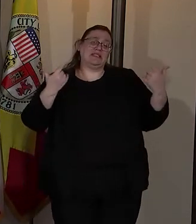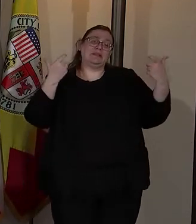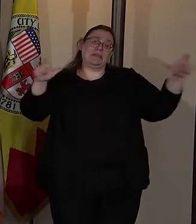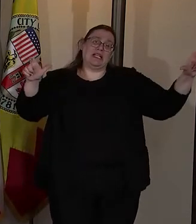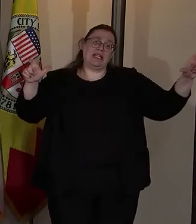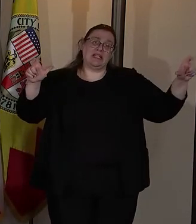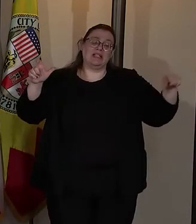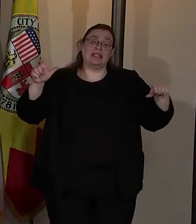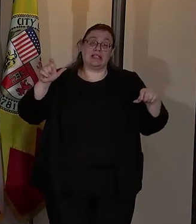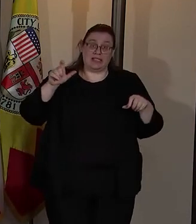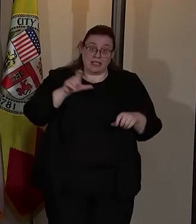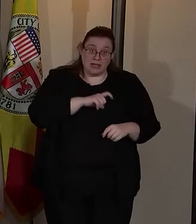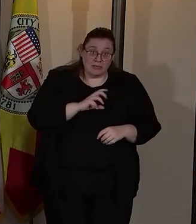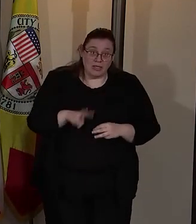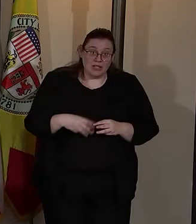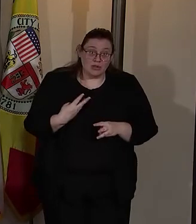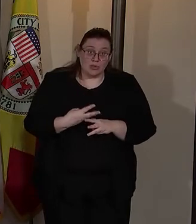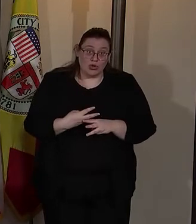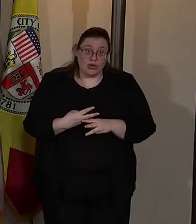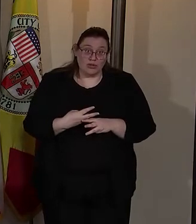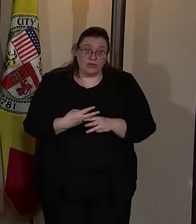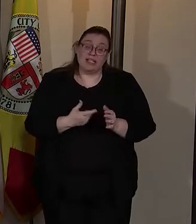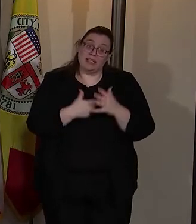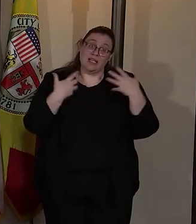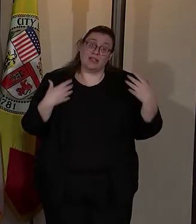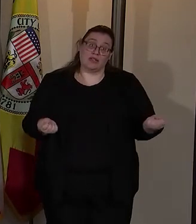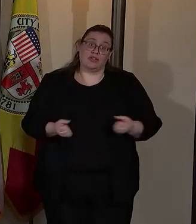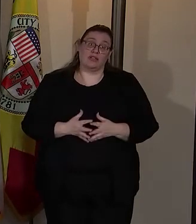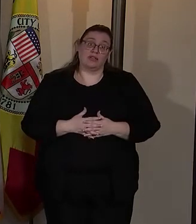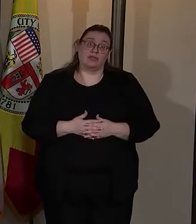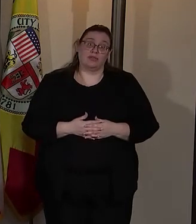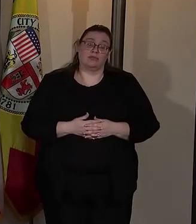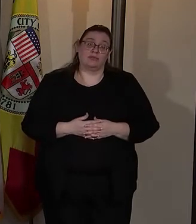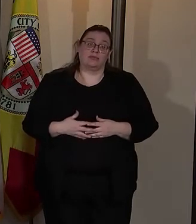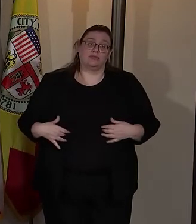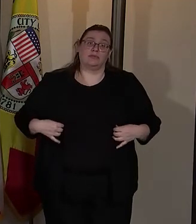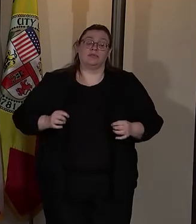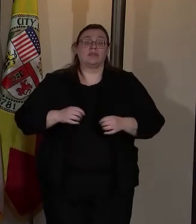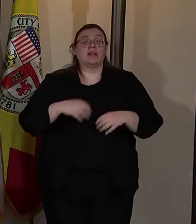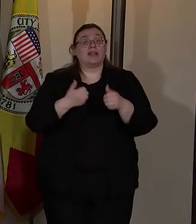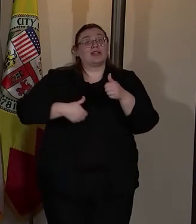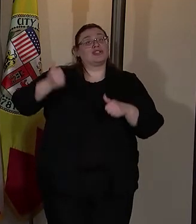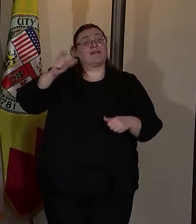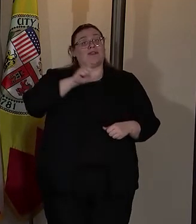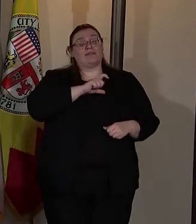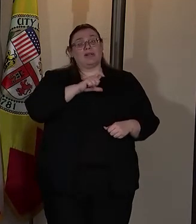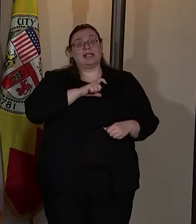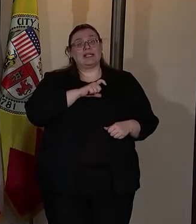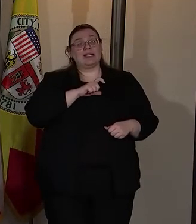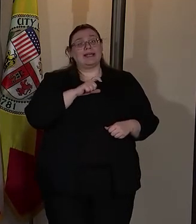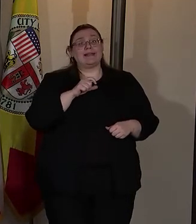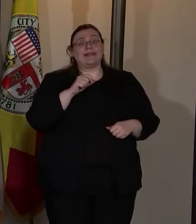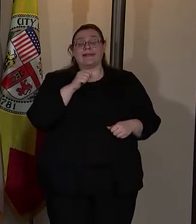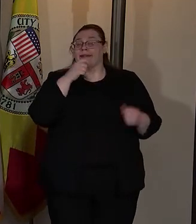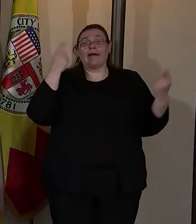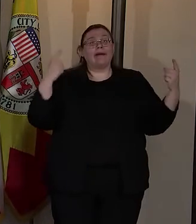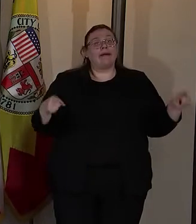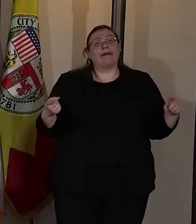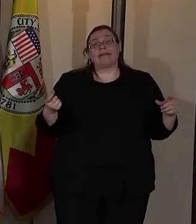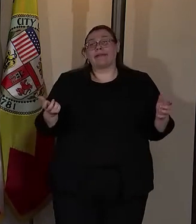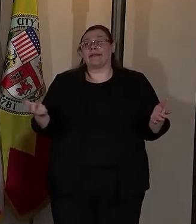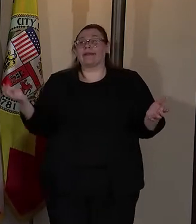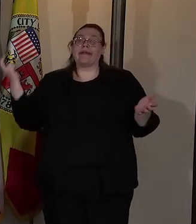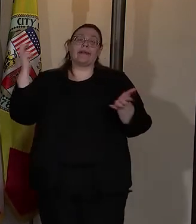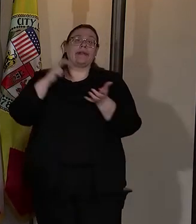and in police world, this takes courage. A chief of police doesn't just get up and